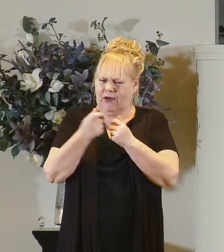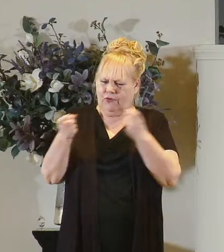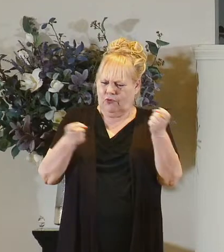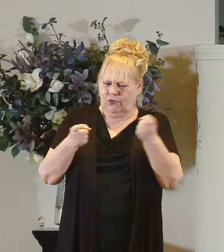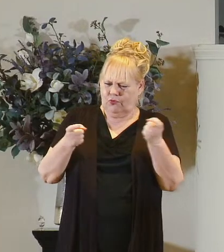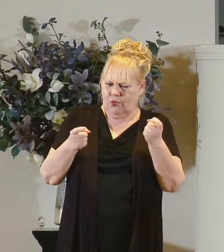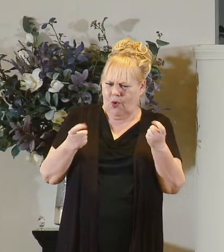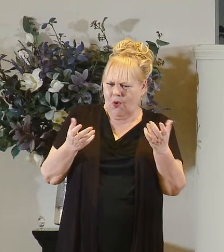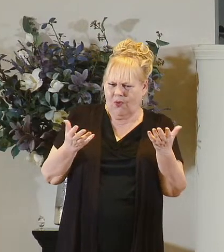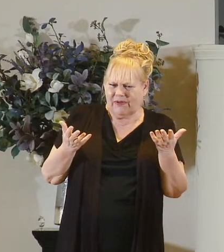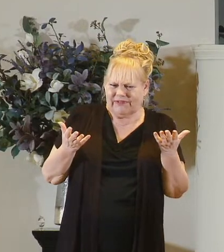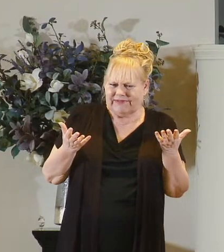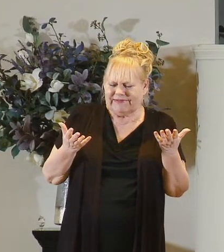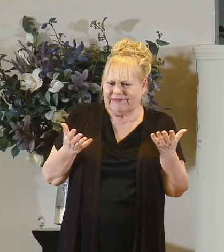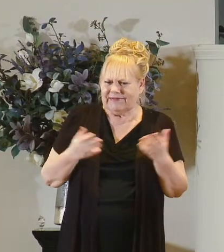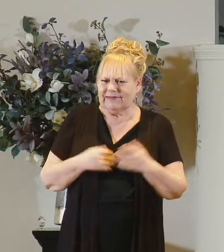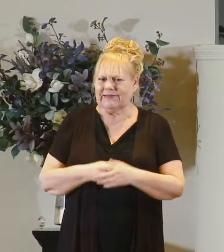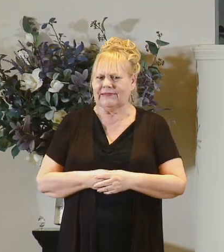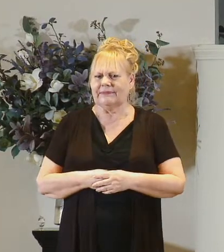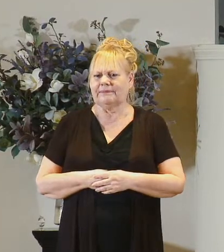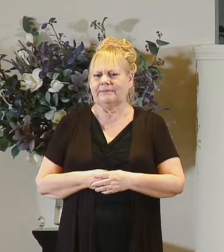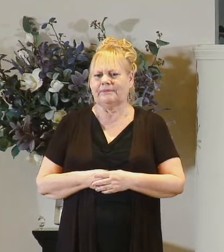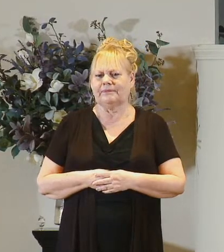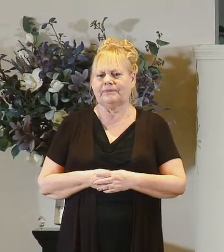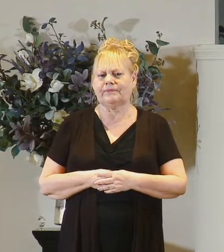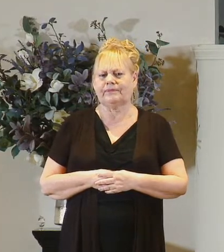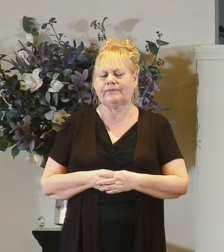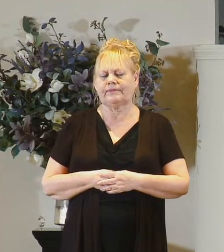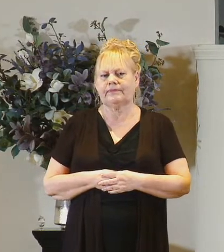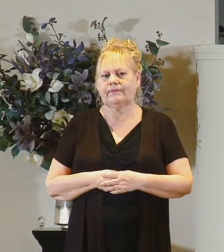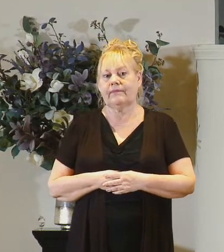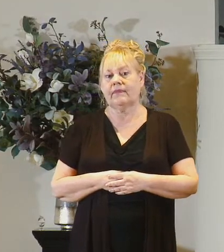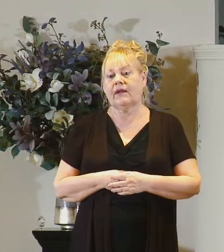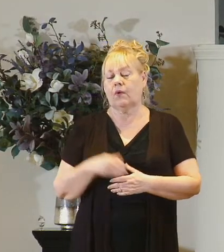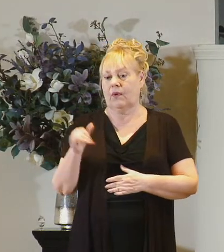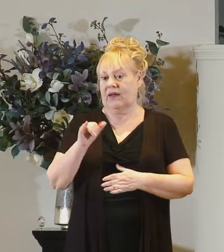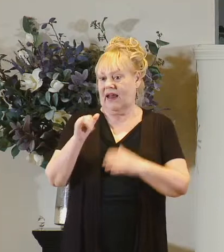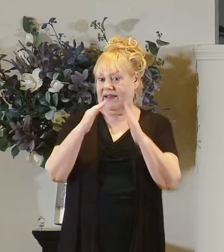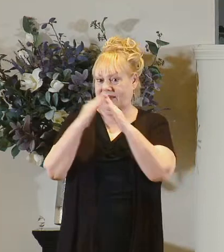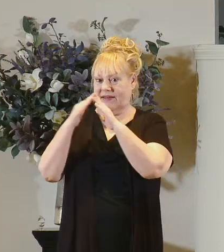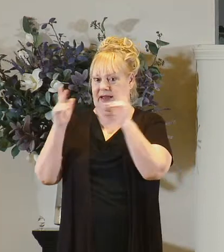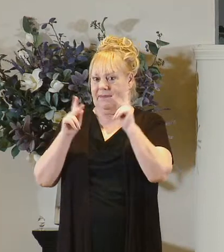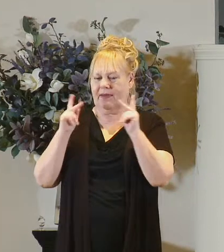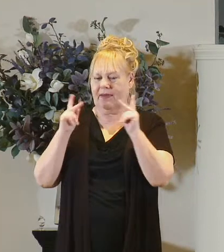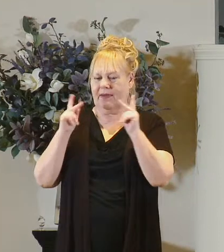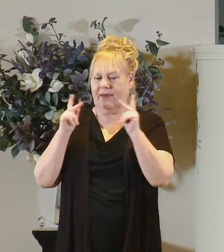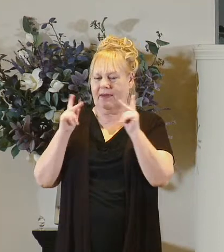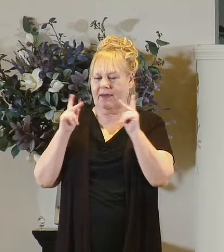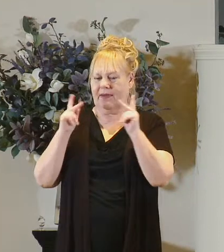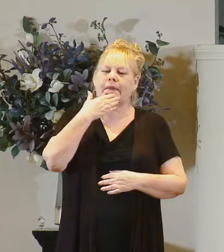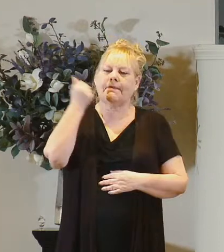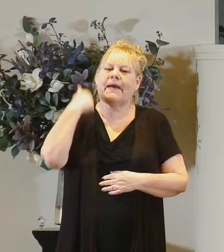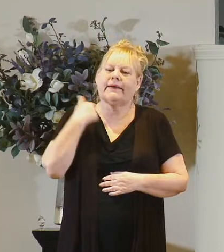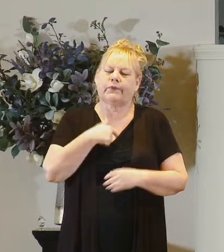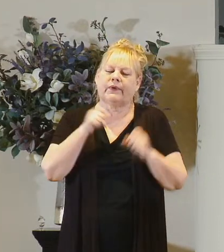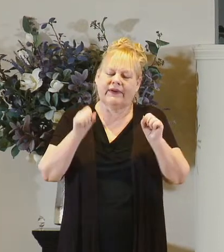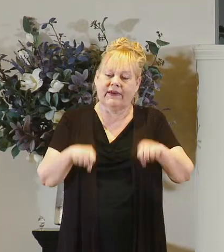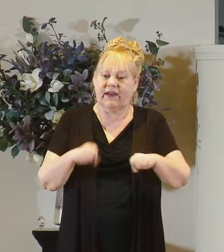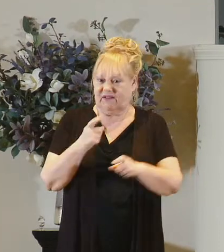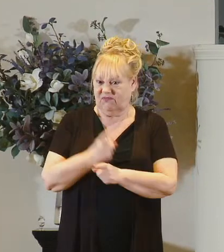the uncontrollable well like the townspeople we just do the best we can don't we